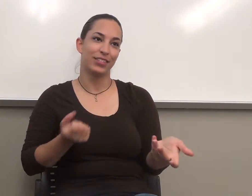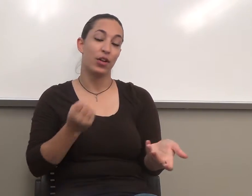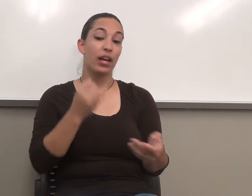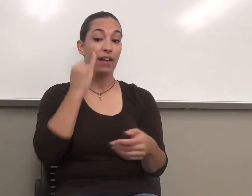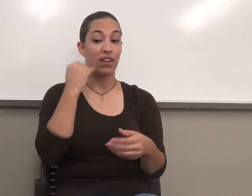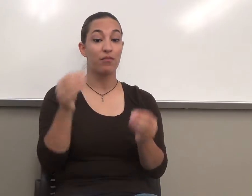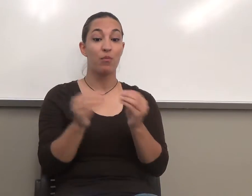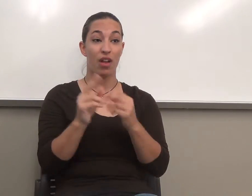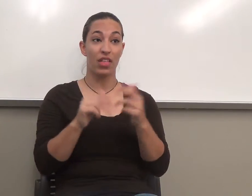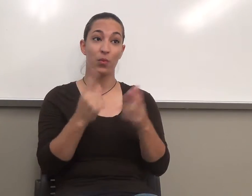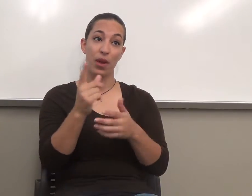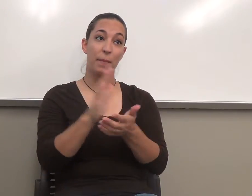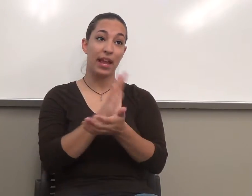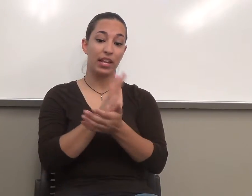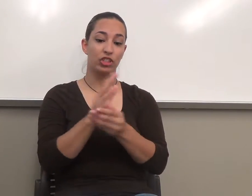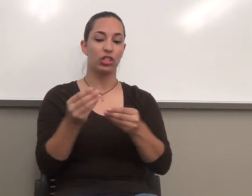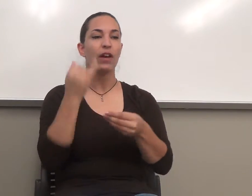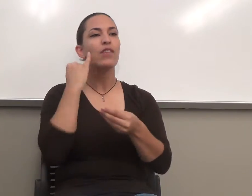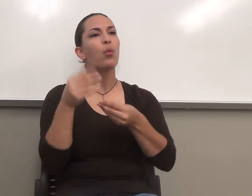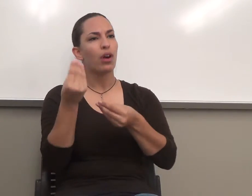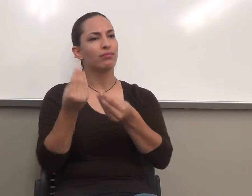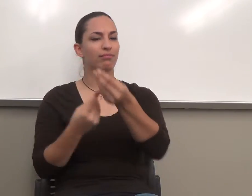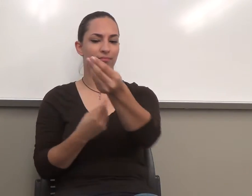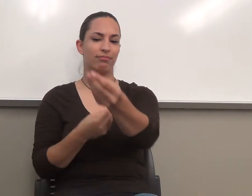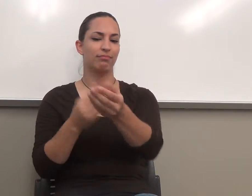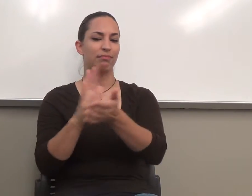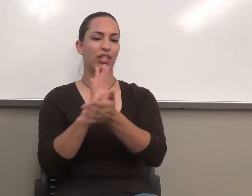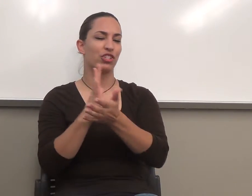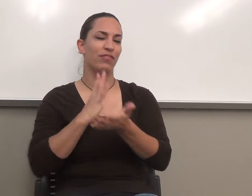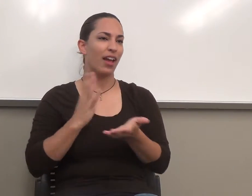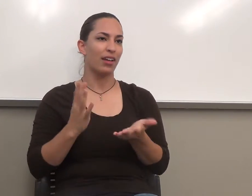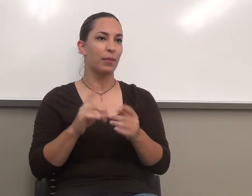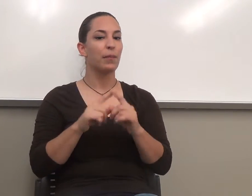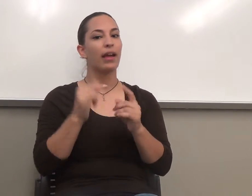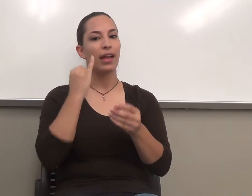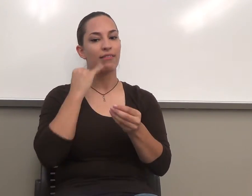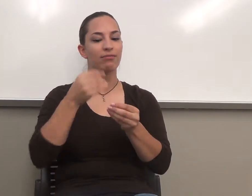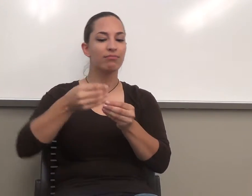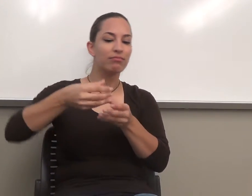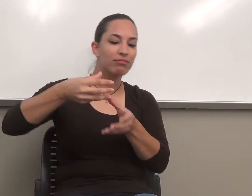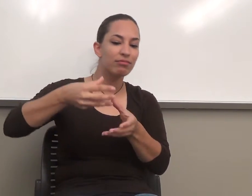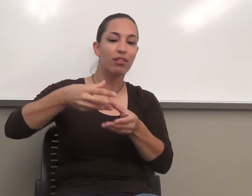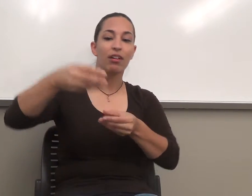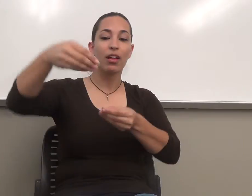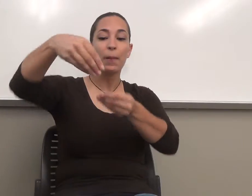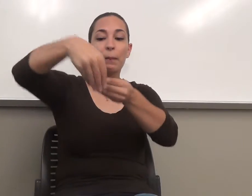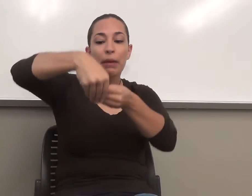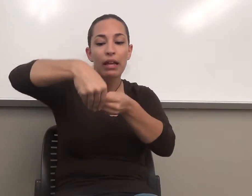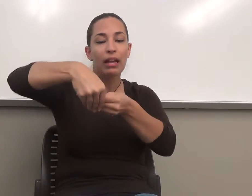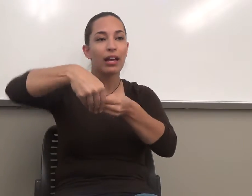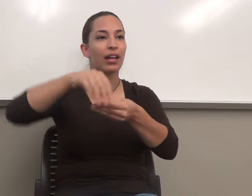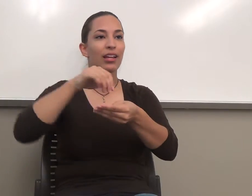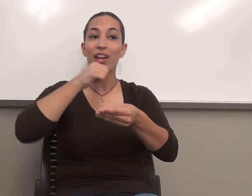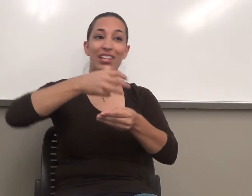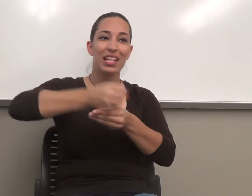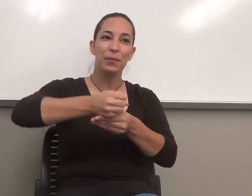one page of an assignment, and you turn it in without it being stapled, it's going to get lost. So you need to have a stapler. I don't have one up here.